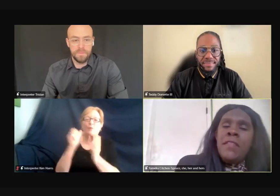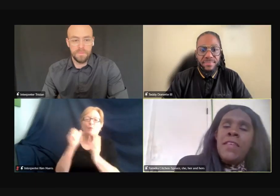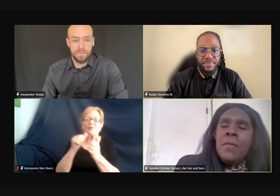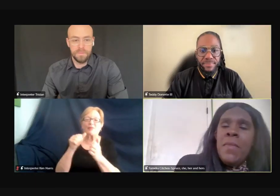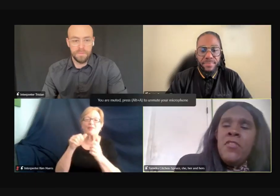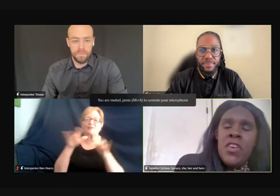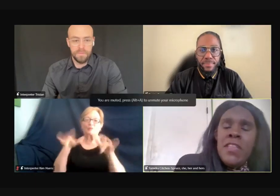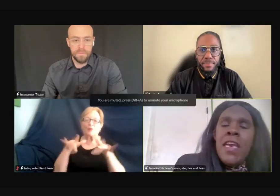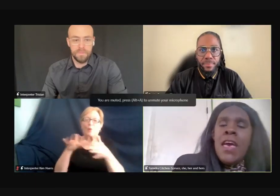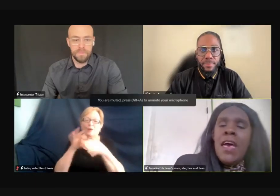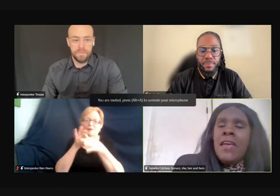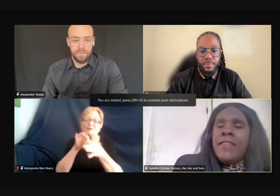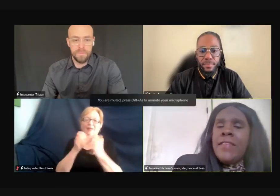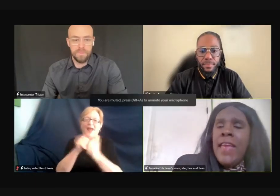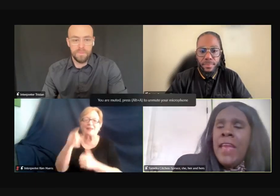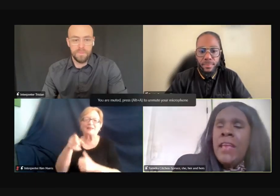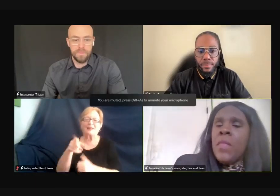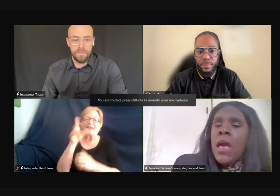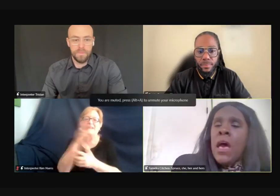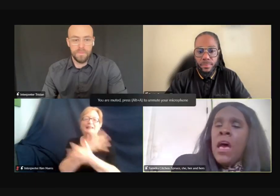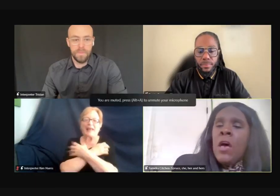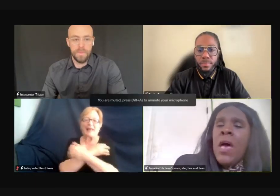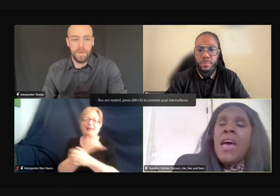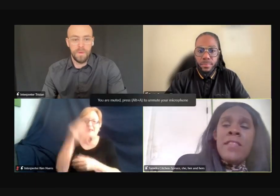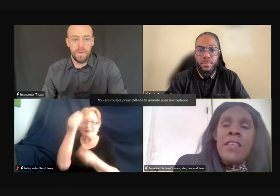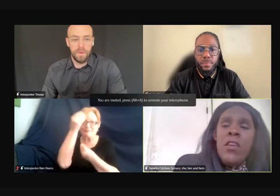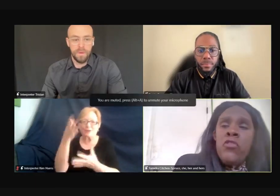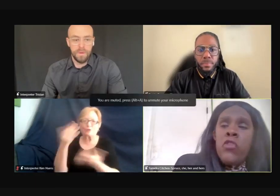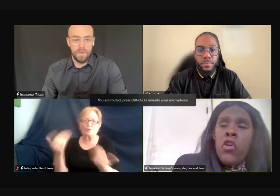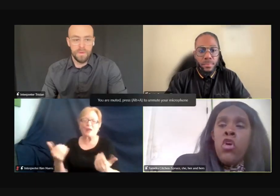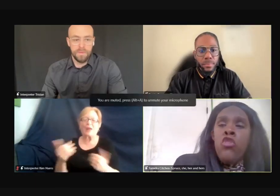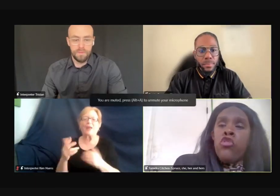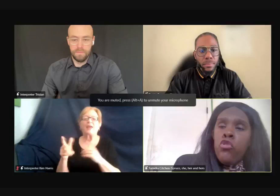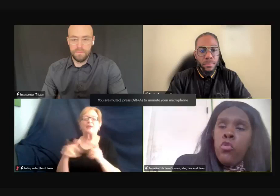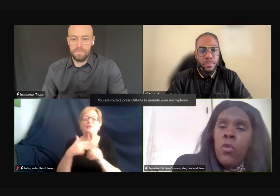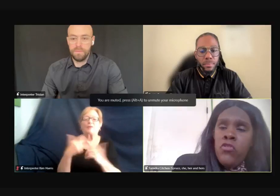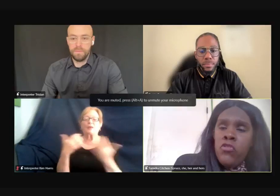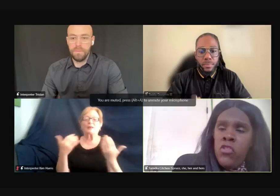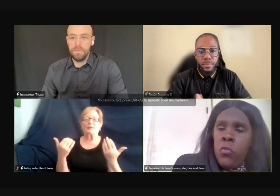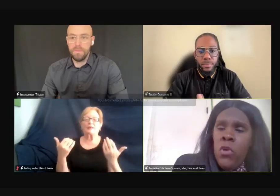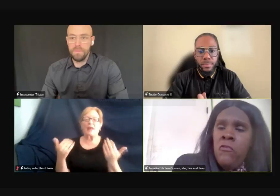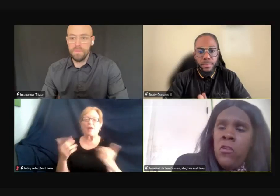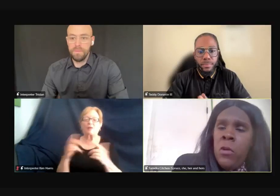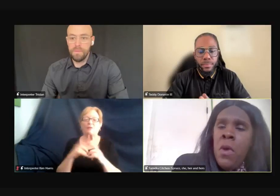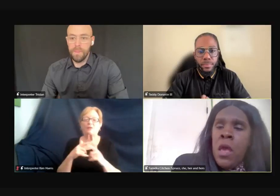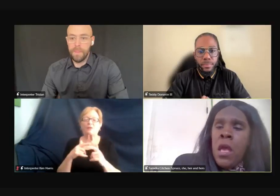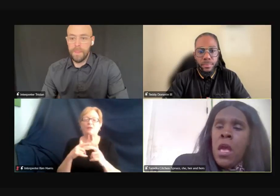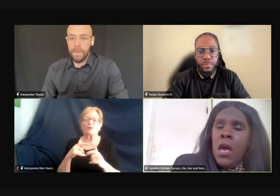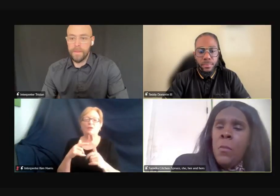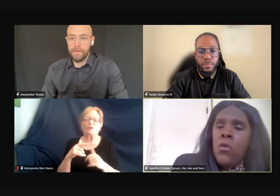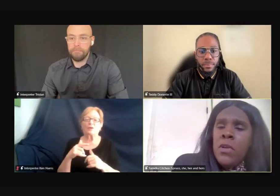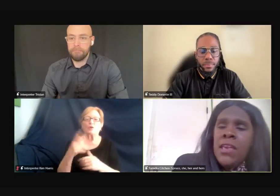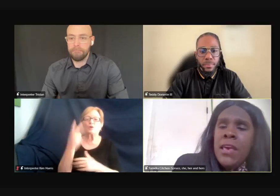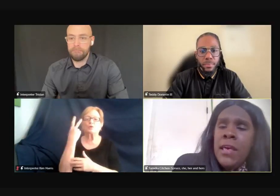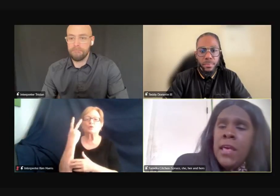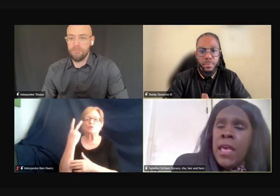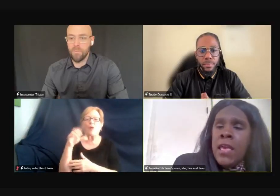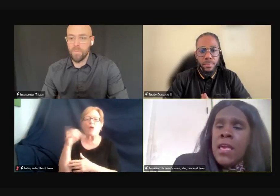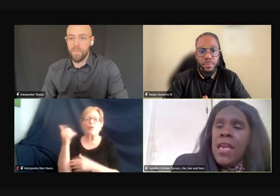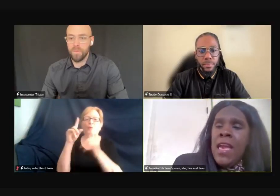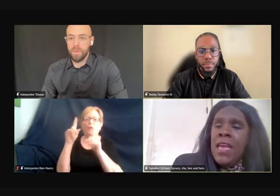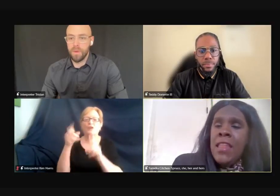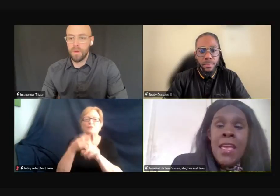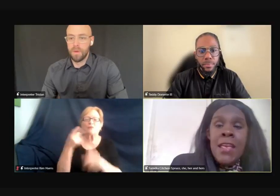uh, that Teddy mentioned, uh, today, uh, I see there's two questions. from, uh, Maria